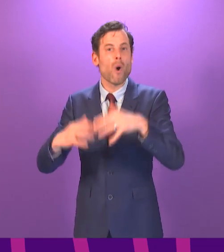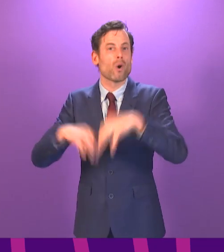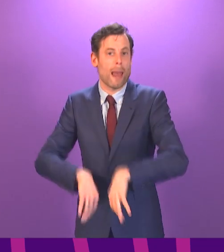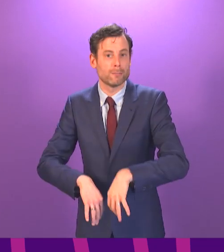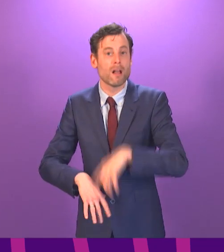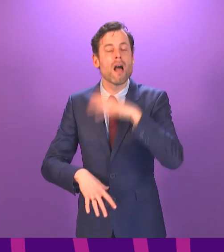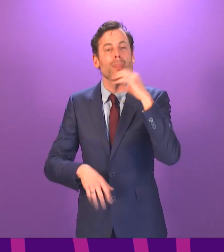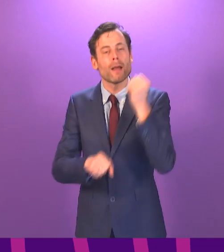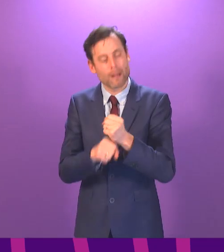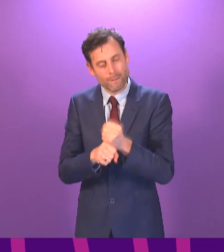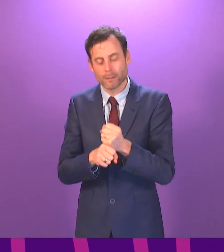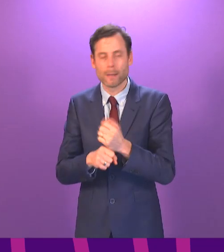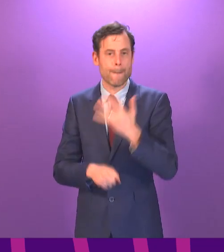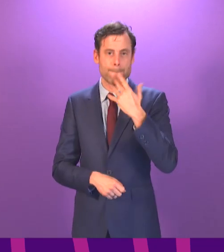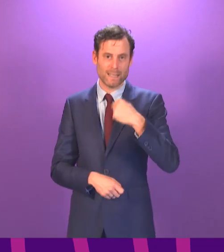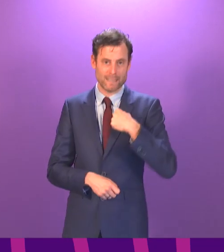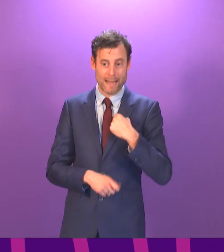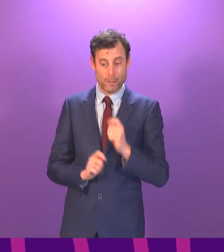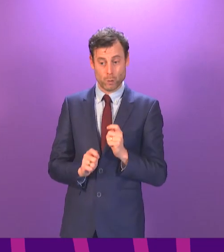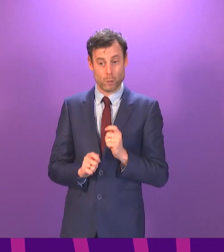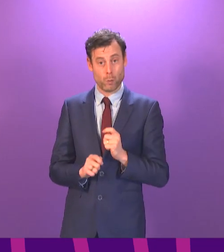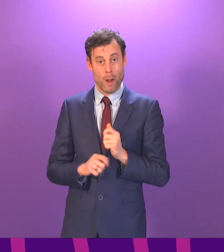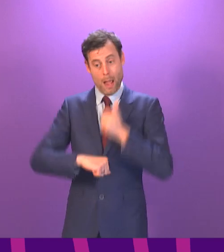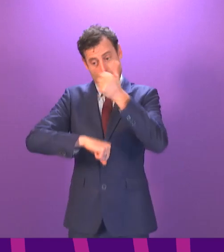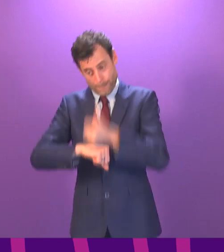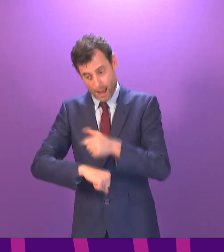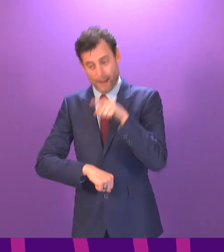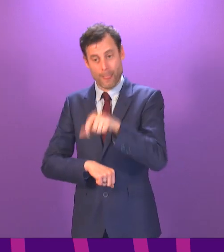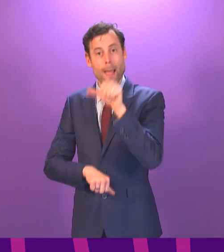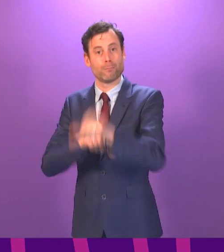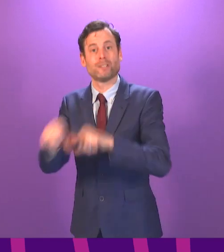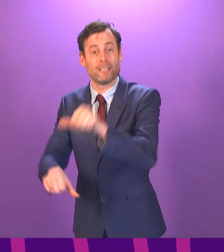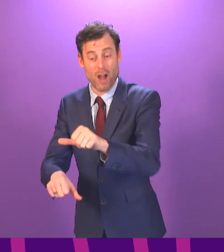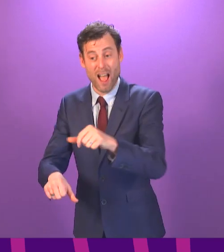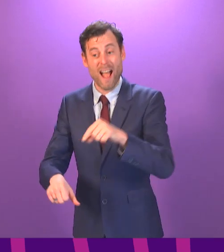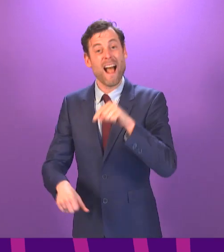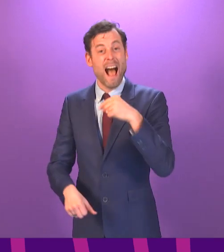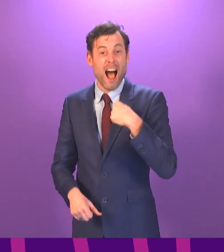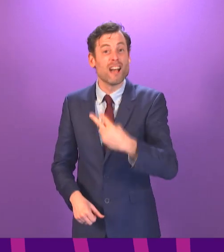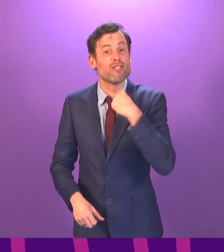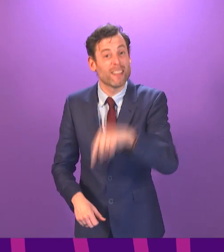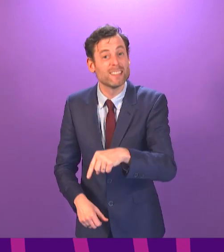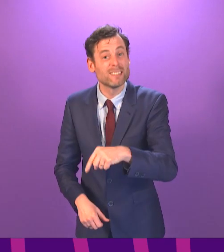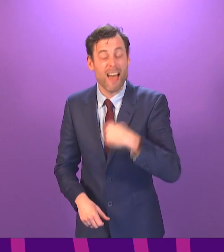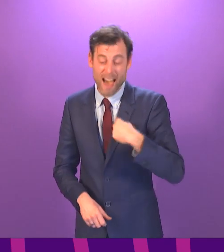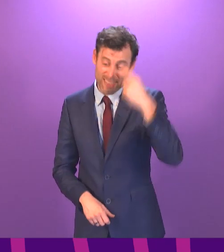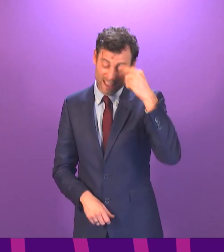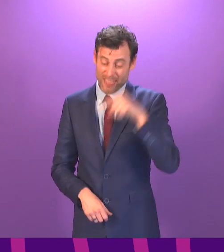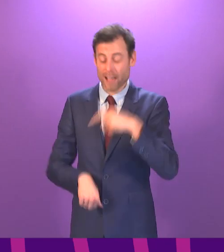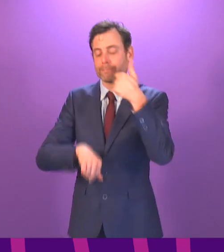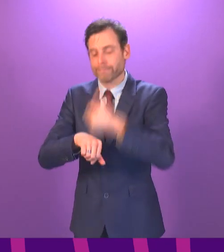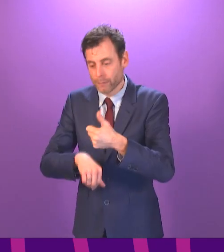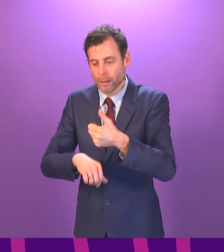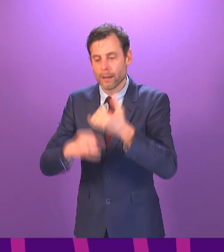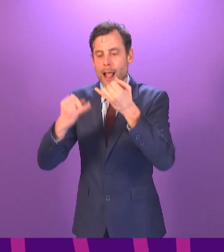mistake in applying the procedure. And I deeply regret that, because I think that did let down women. But any process now